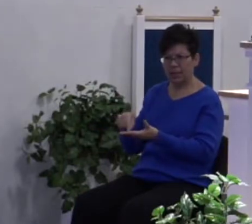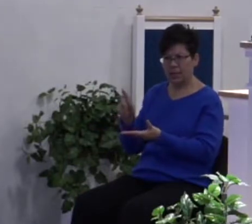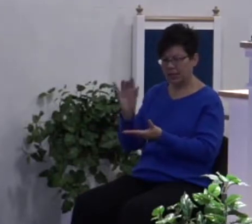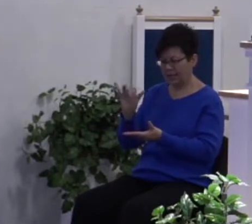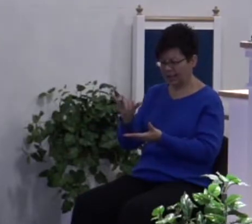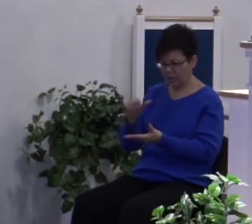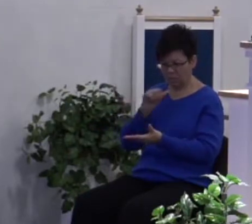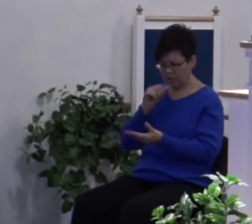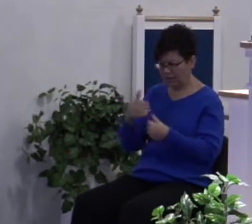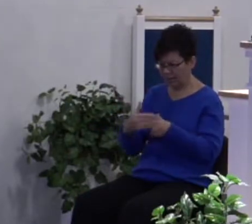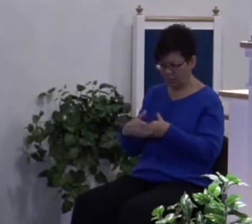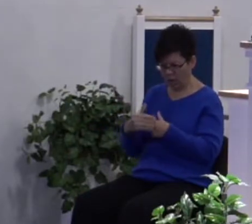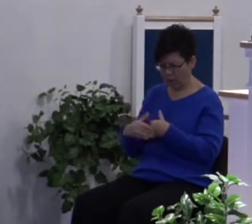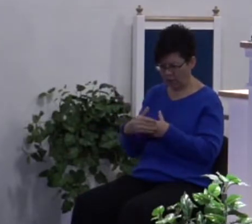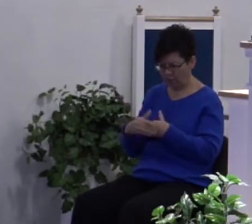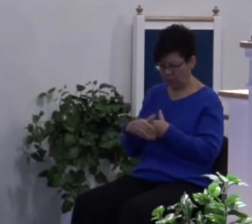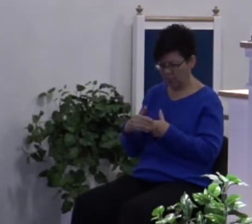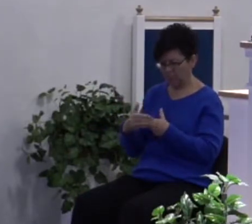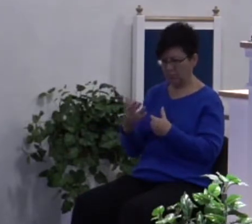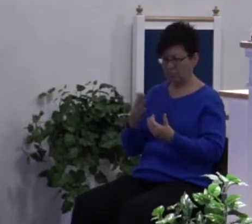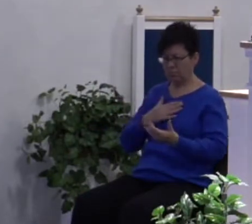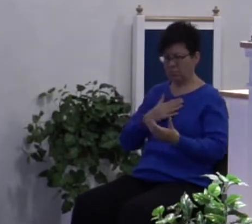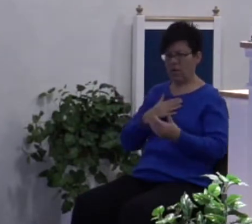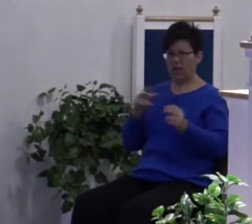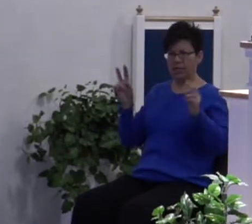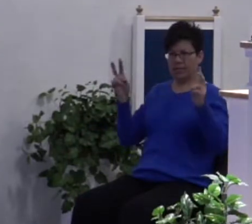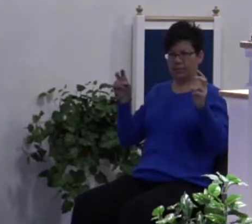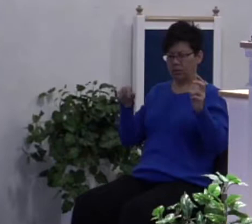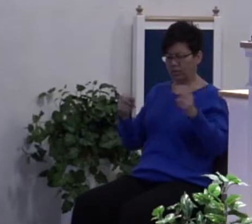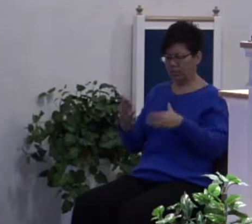My subject this morning is, why waste your money?